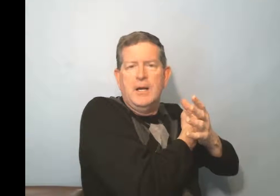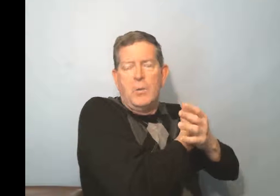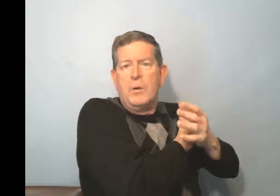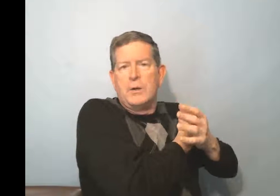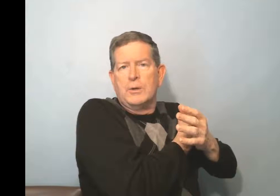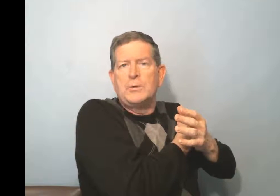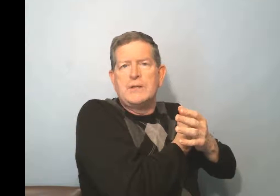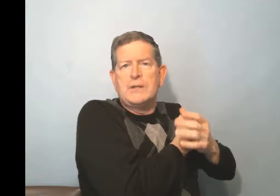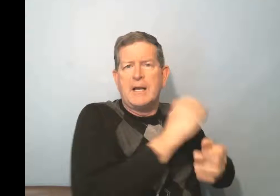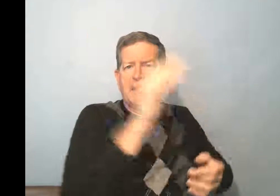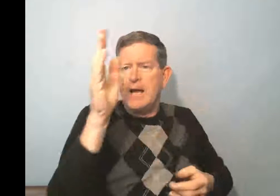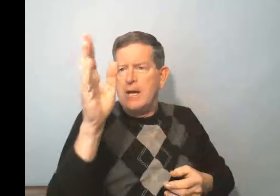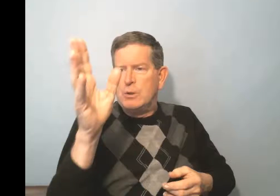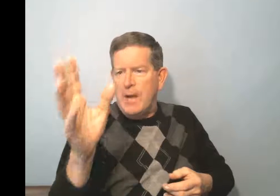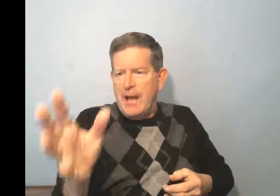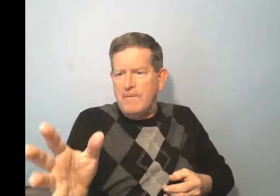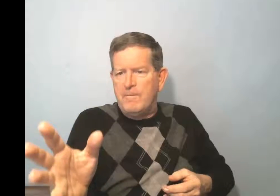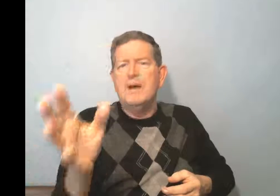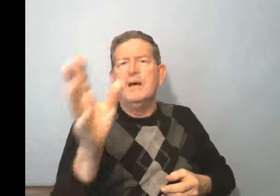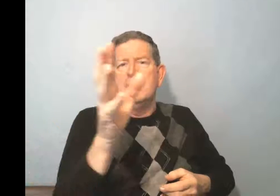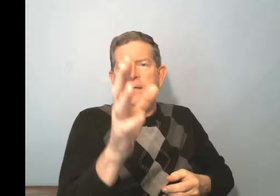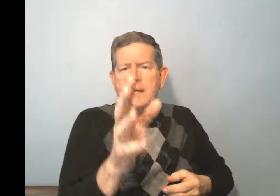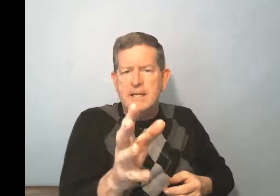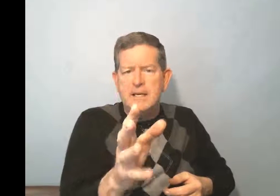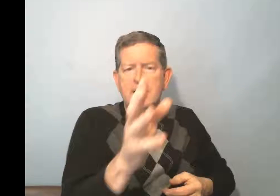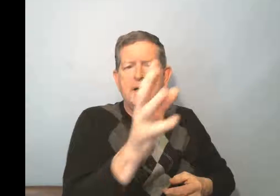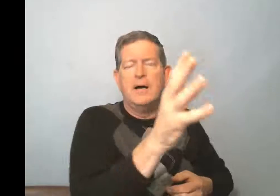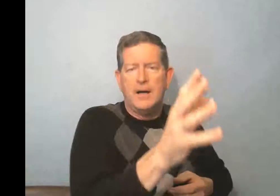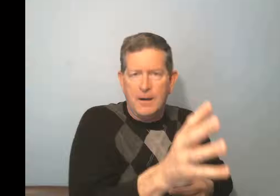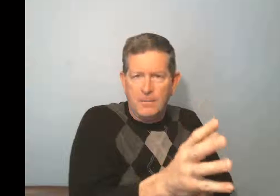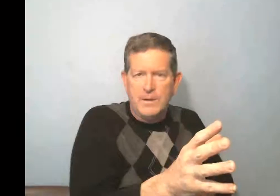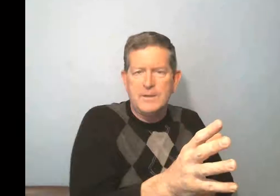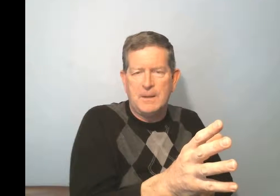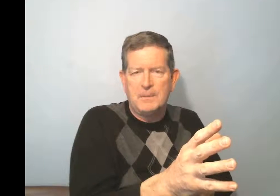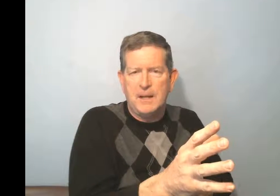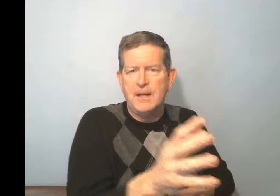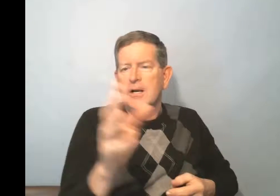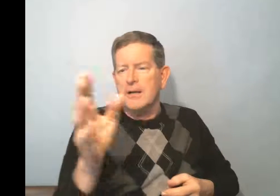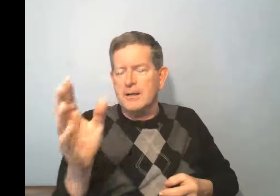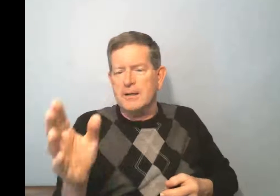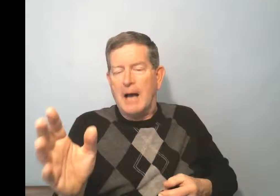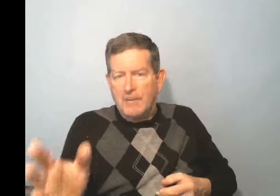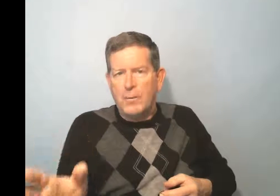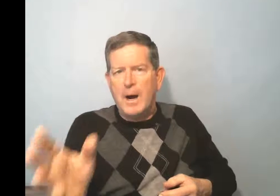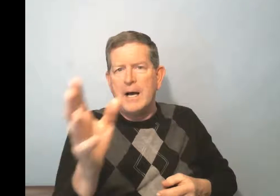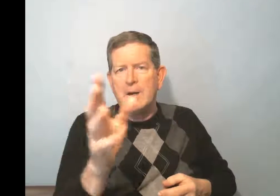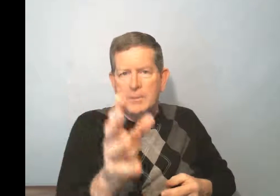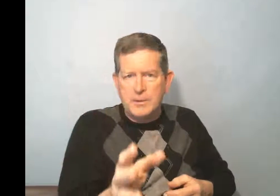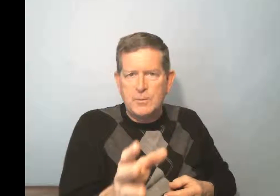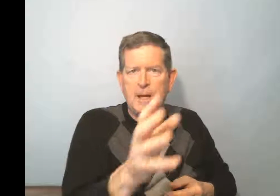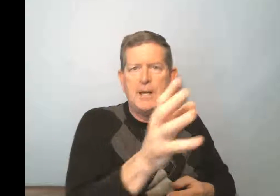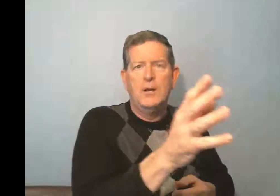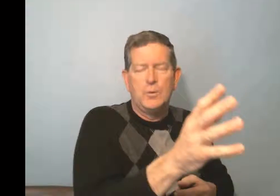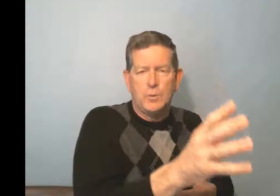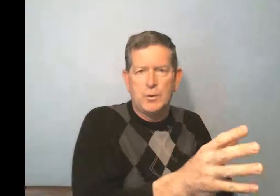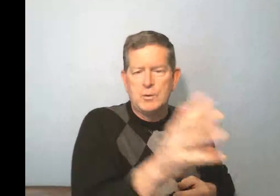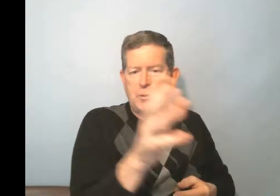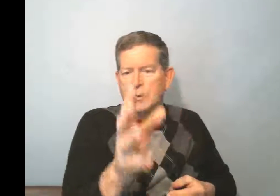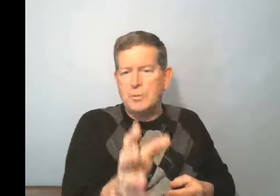Well, what you're literally saying is to have need of something. Avoir besoin de. So, besoin